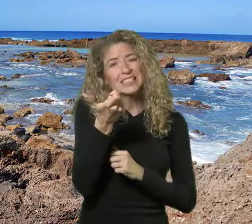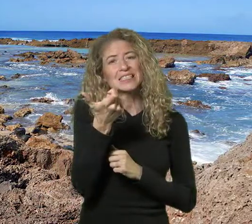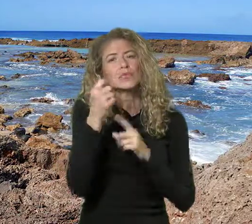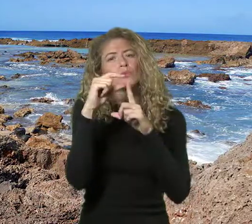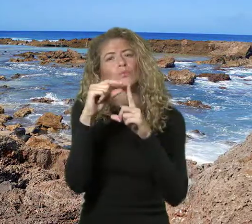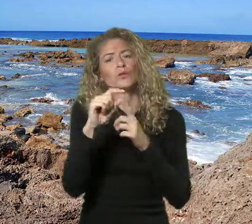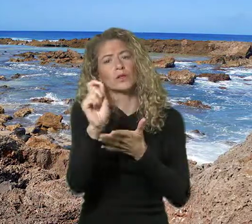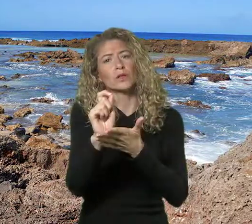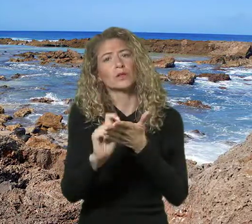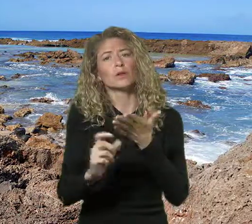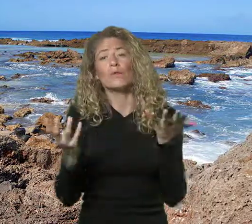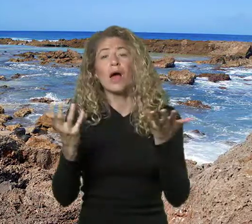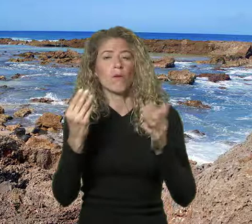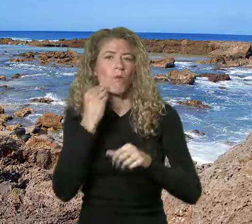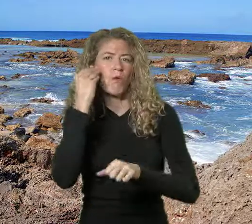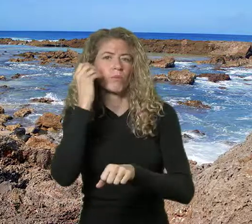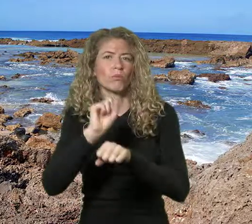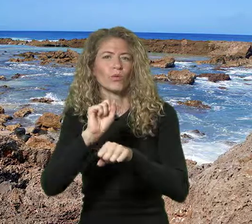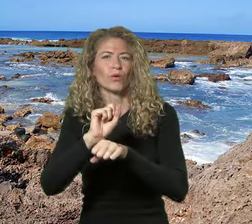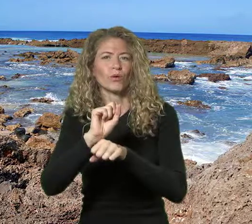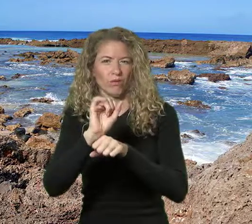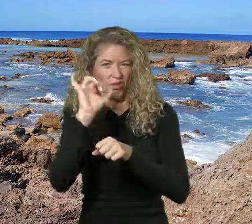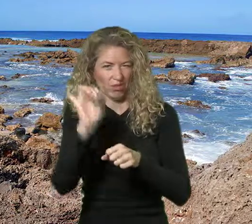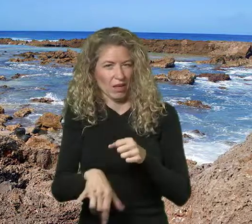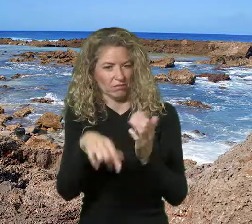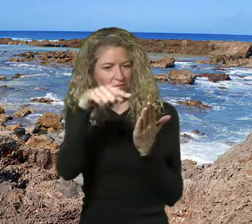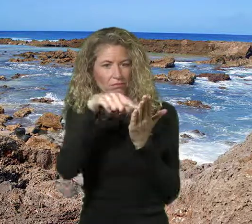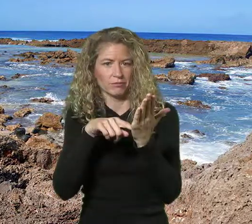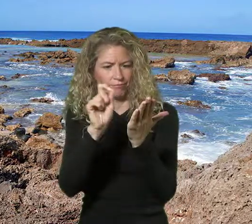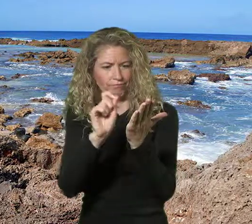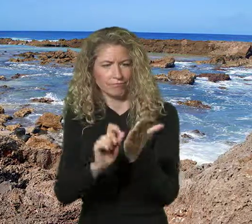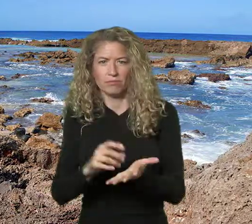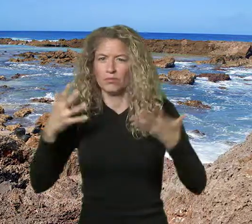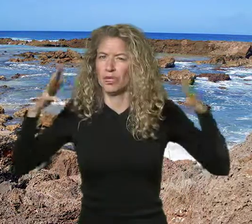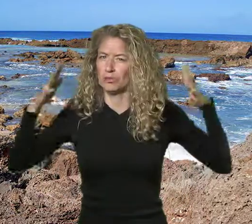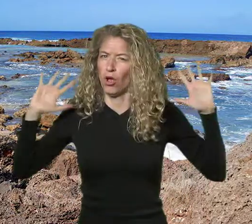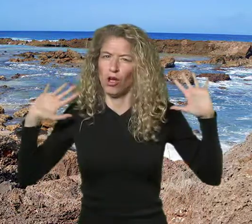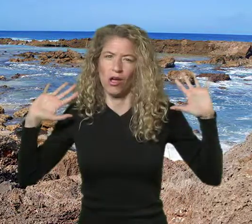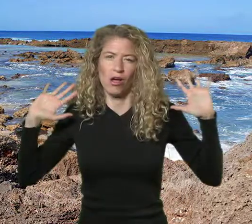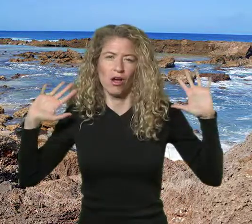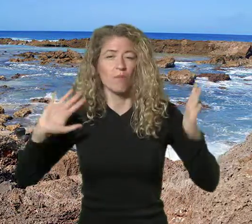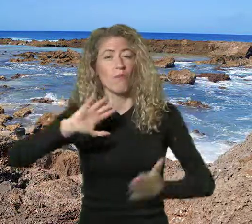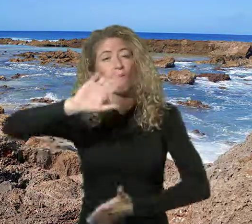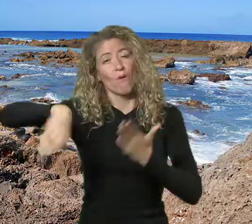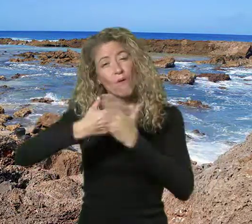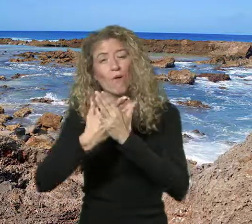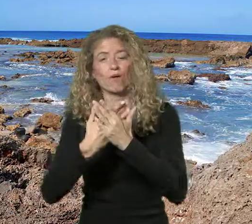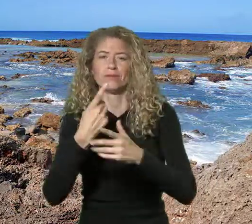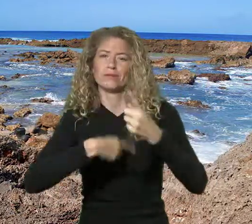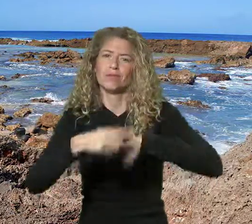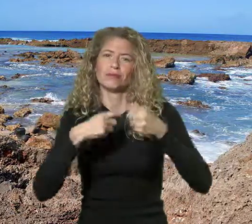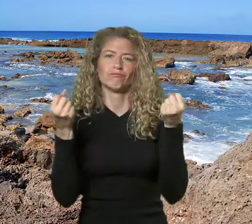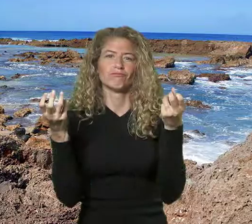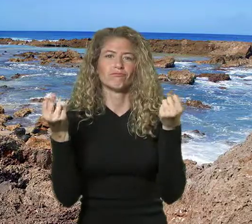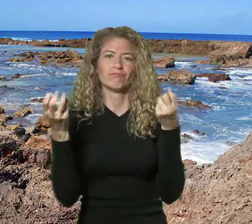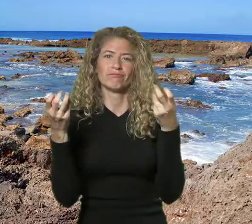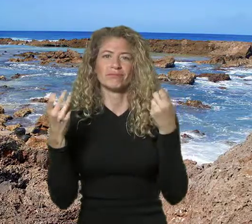require single word practicing, but generally, all the fingerspelling will be part of a complete signing and not separate single word